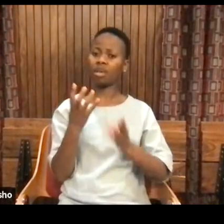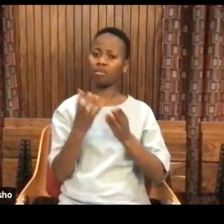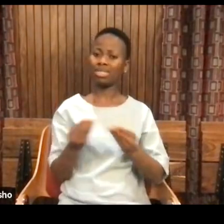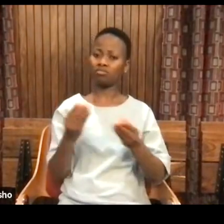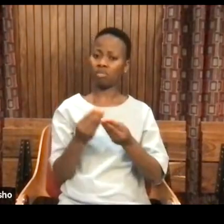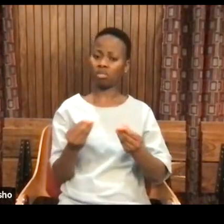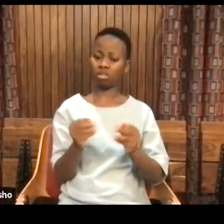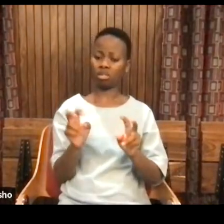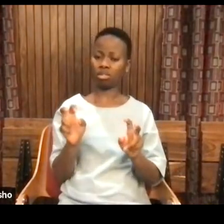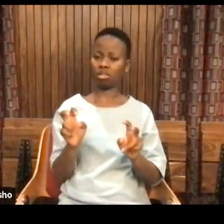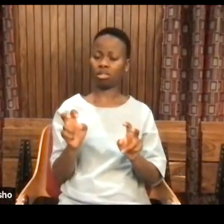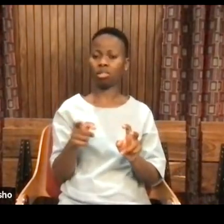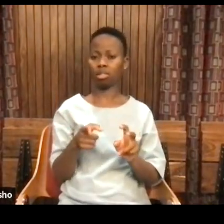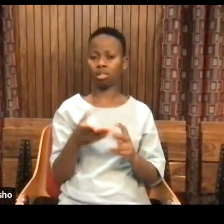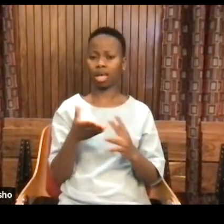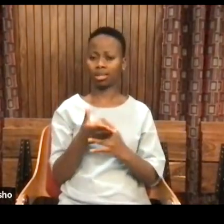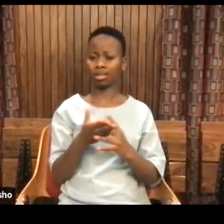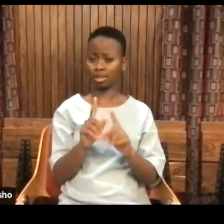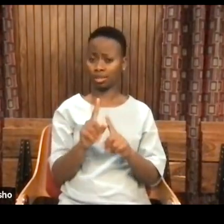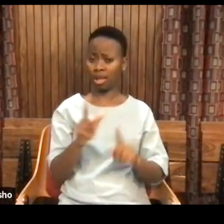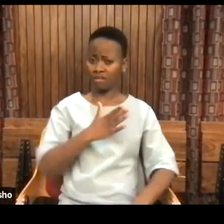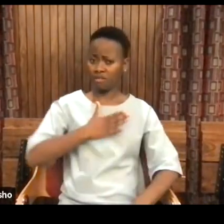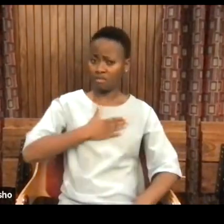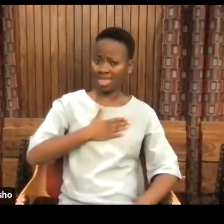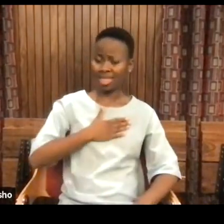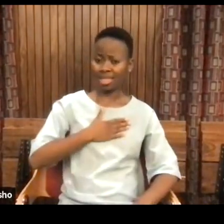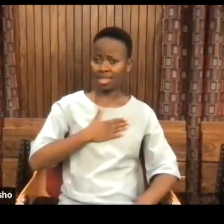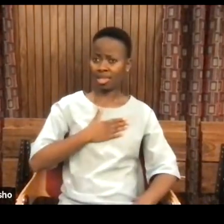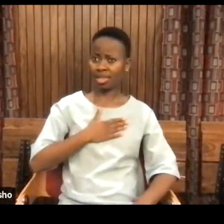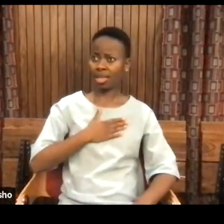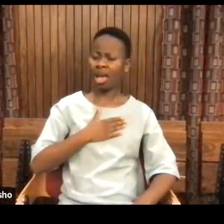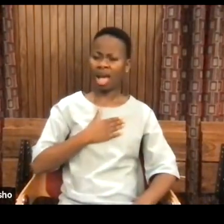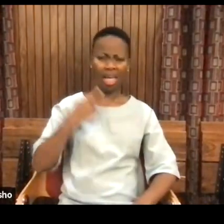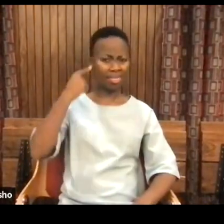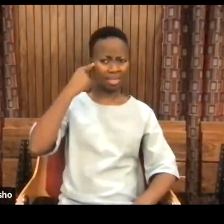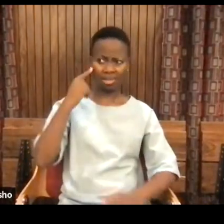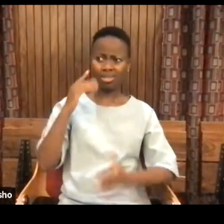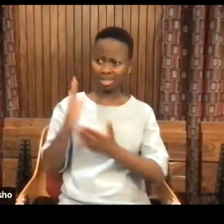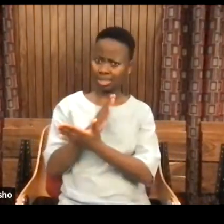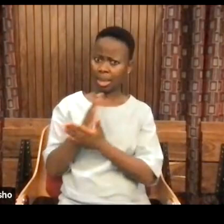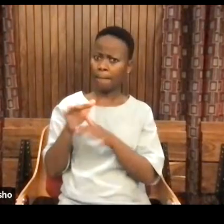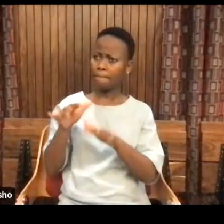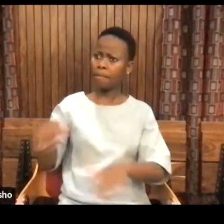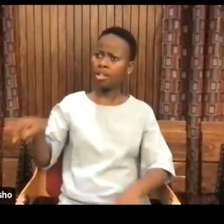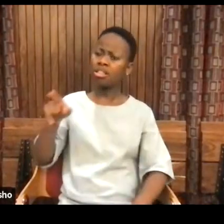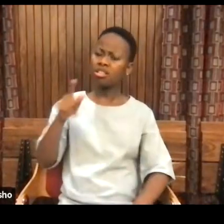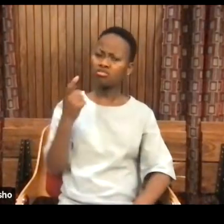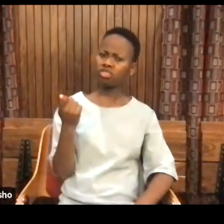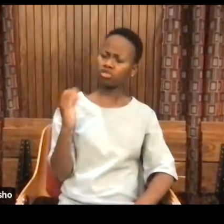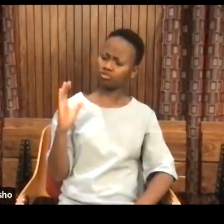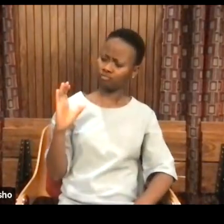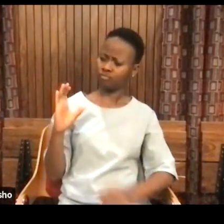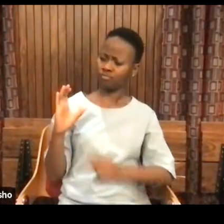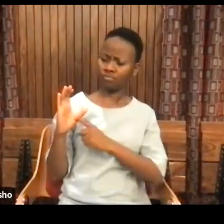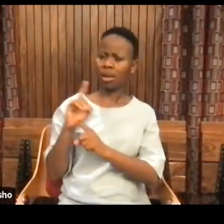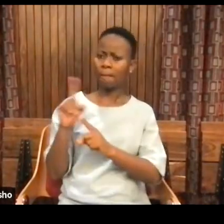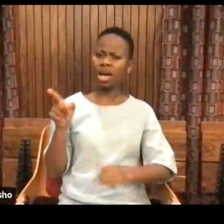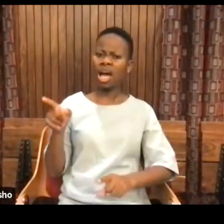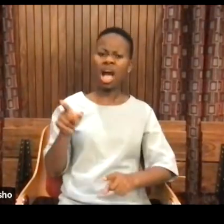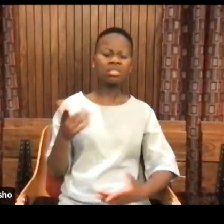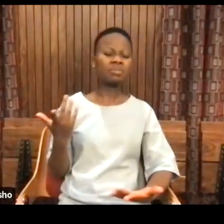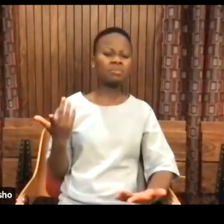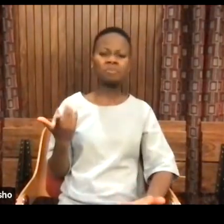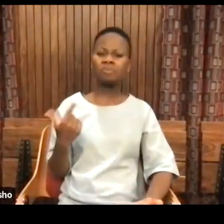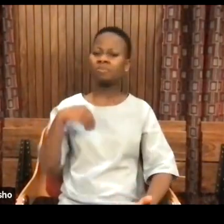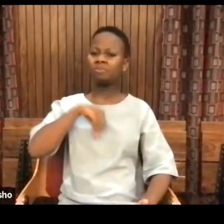But you know very well, there's a reason why there are miserable rich people in the world. They have material conditions but they do not have the